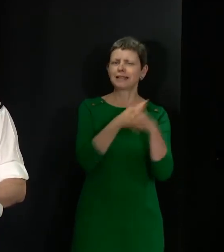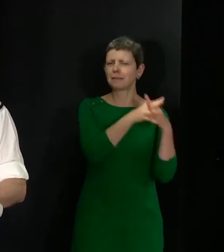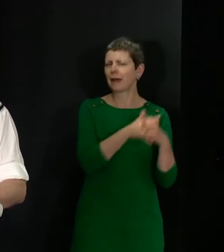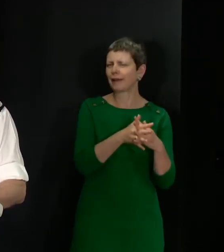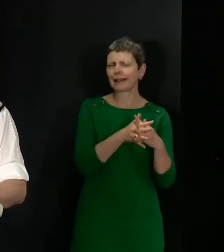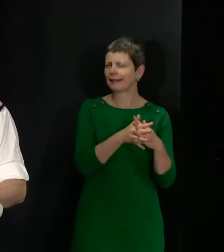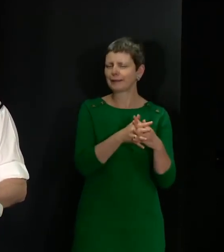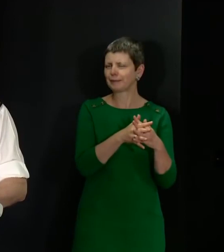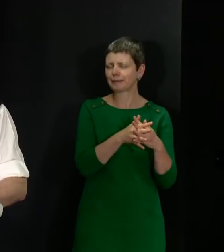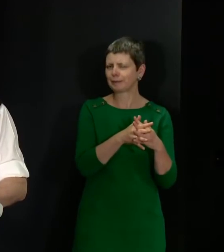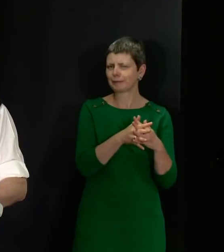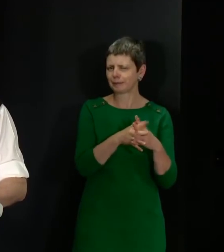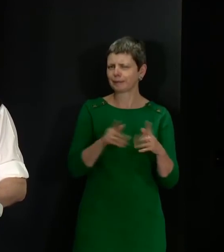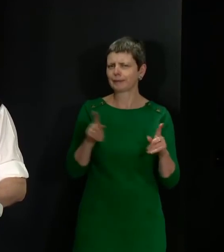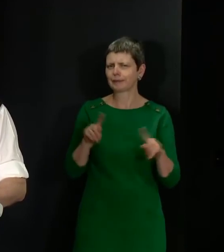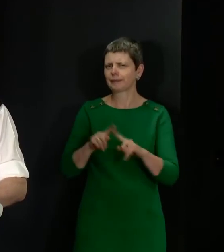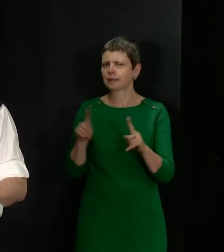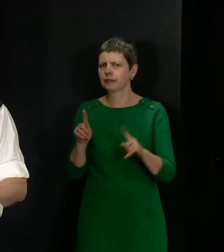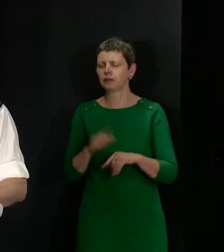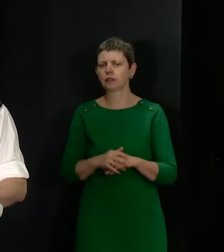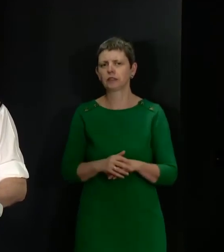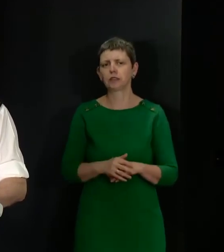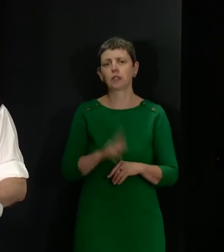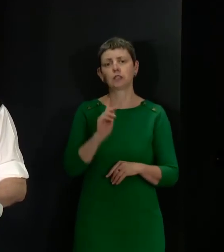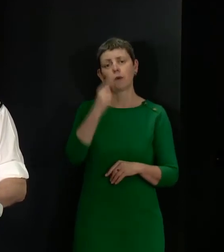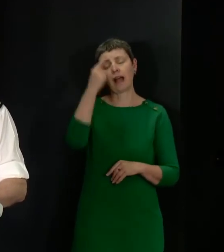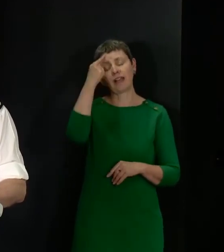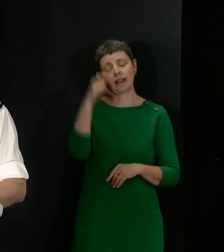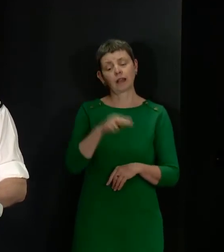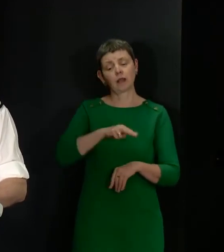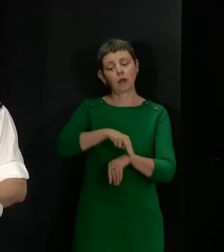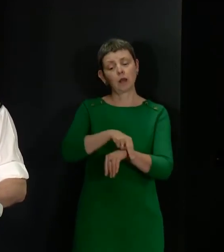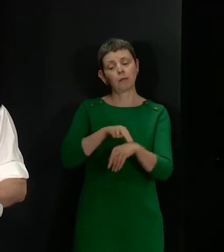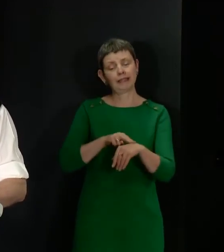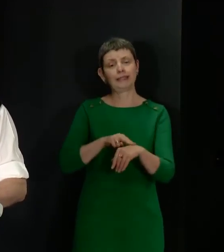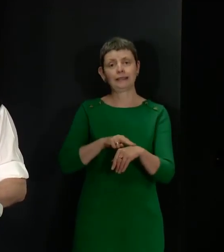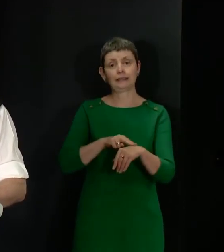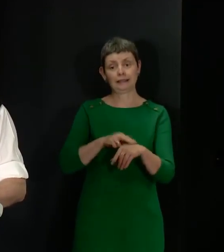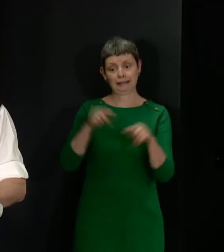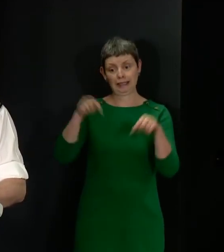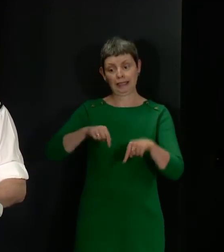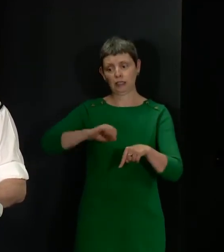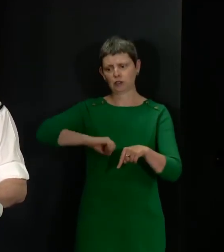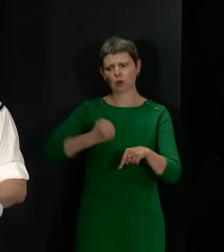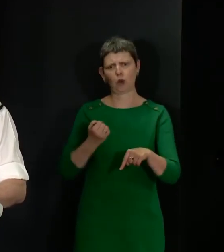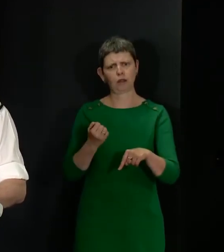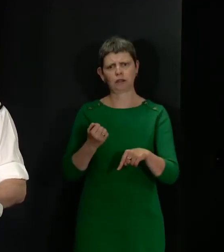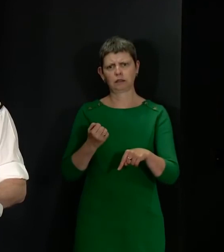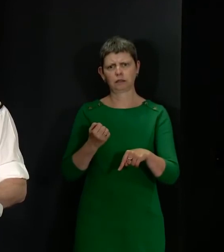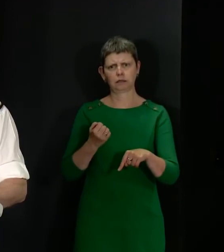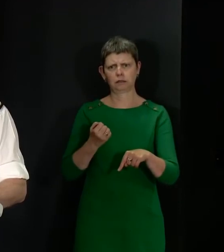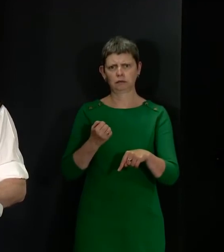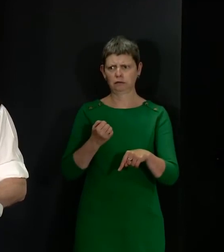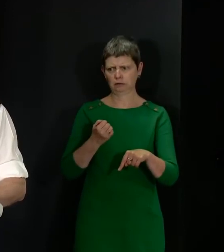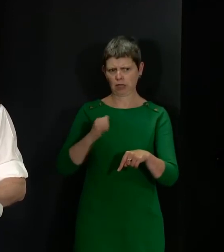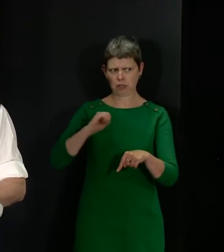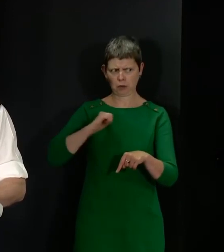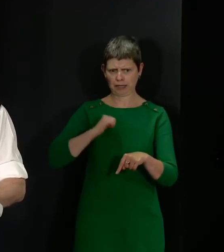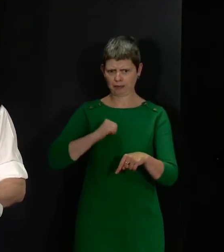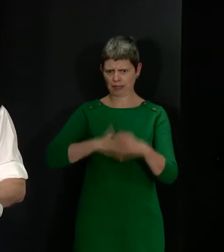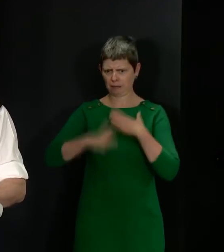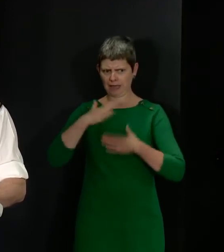So I don't expect police officers in Scotland to act in any way in some of the more extreme